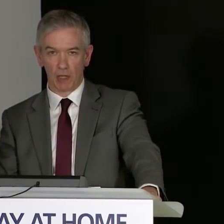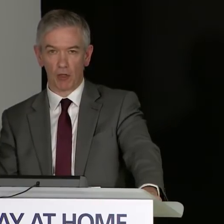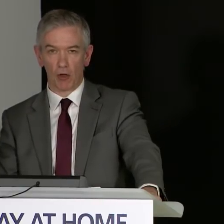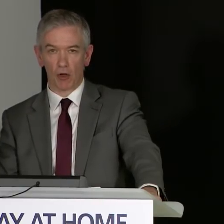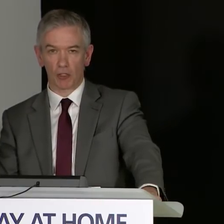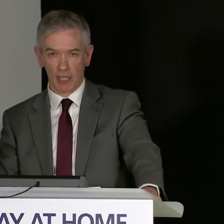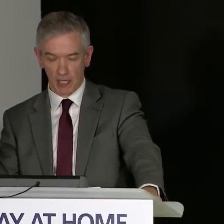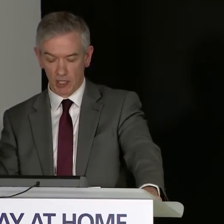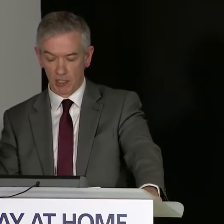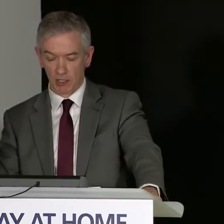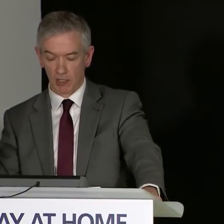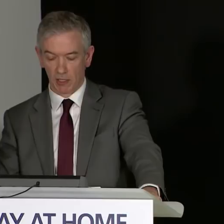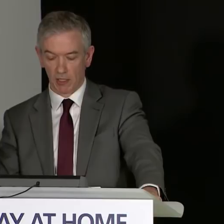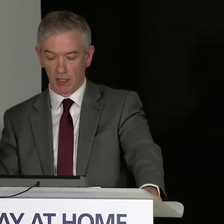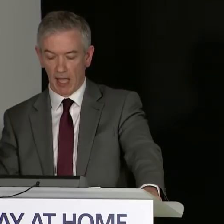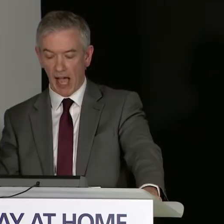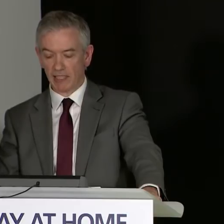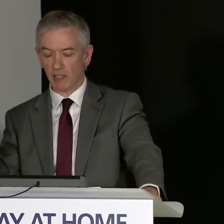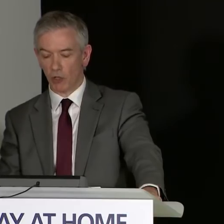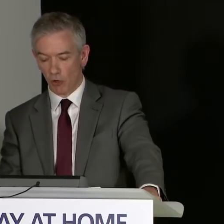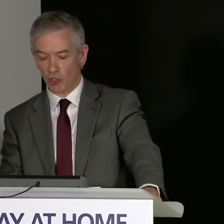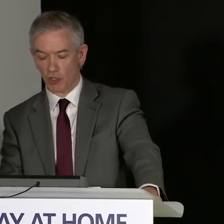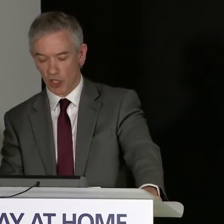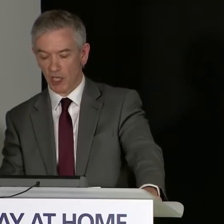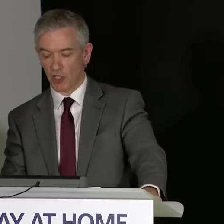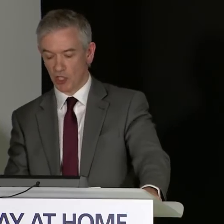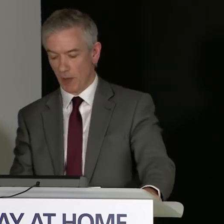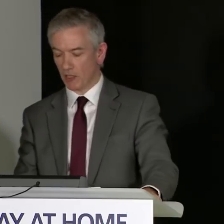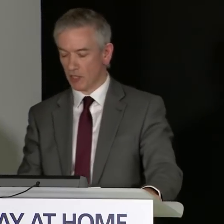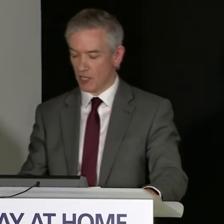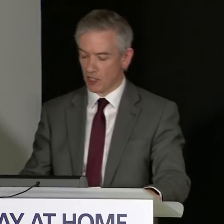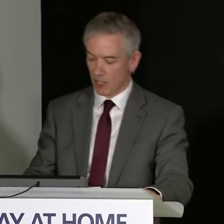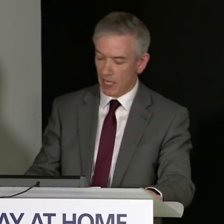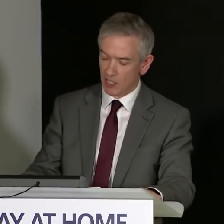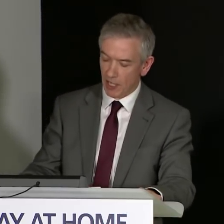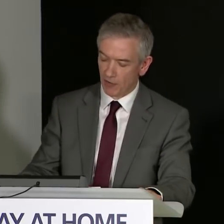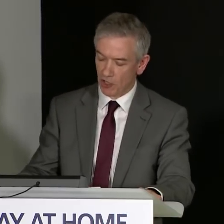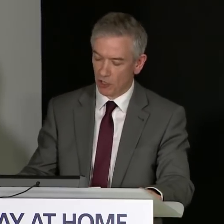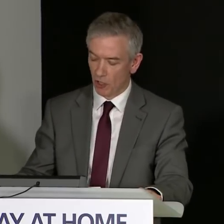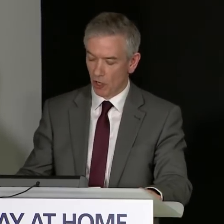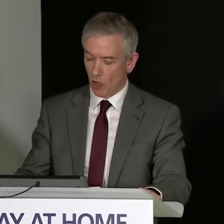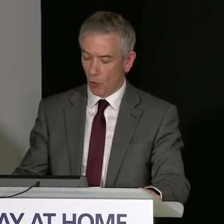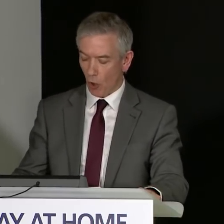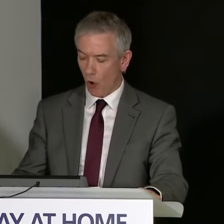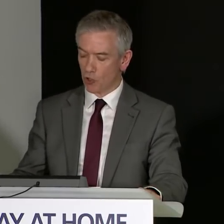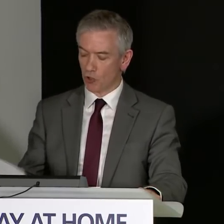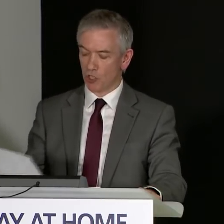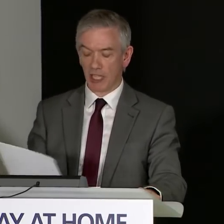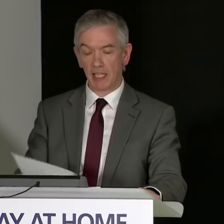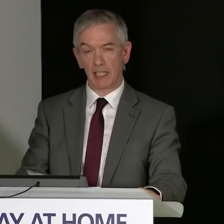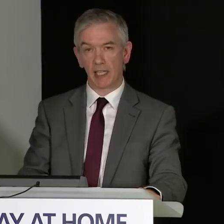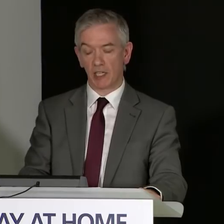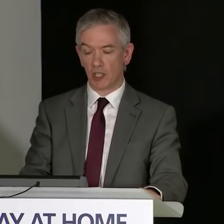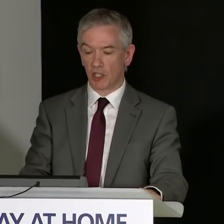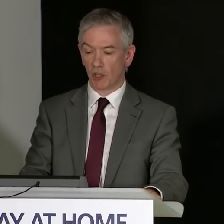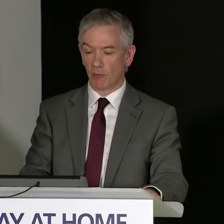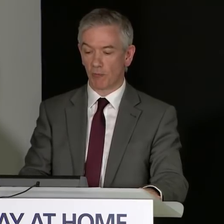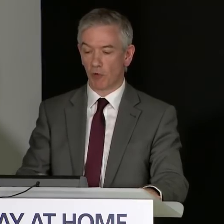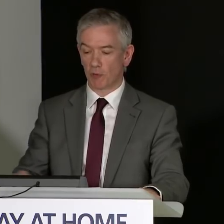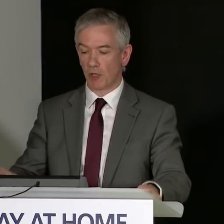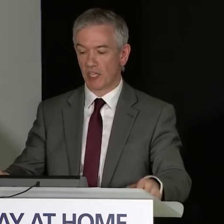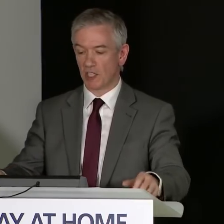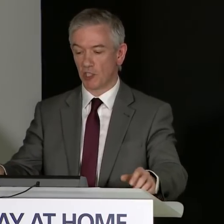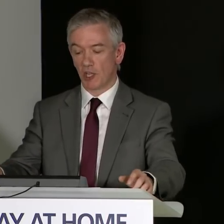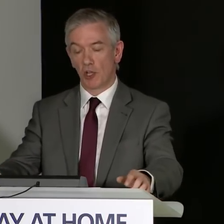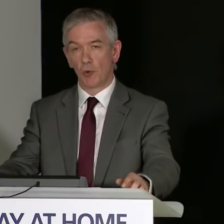smell or taste. Adding the loss or change in smell or taste to the case definition will also slightly increase the